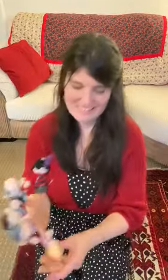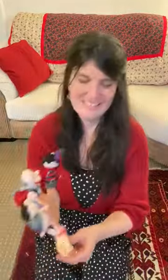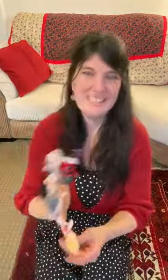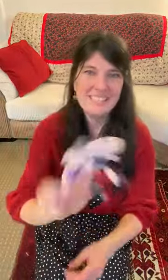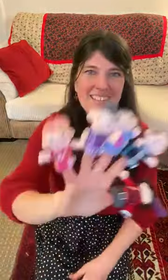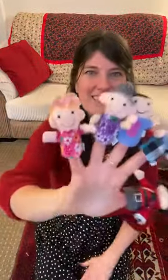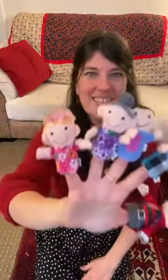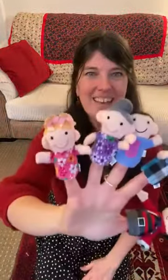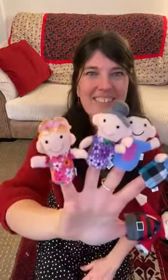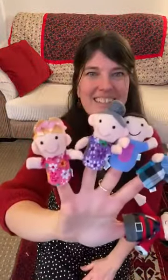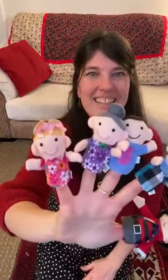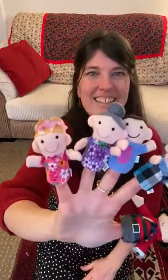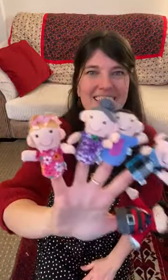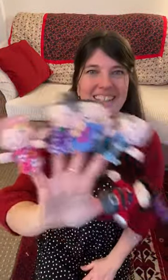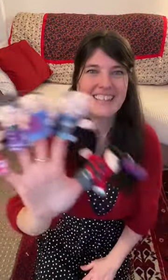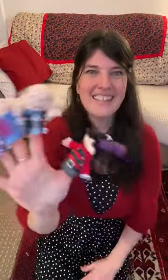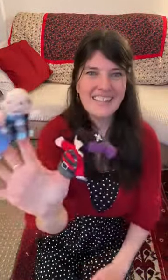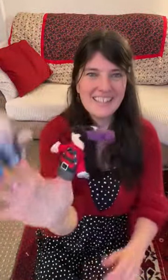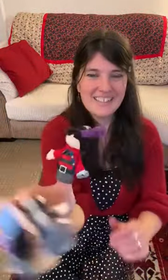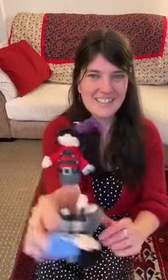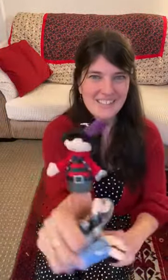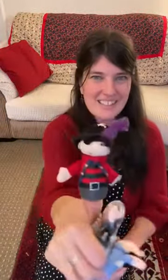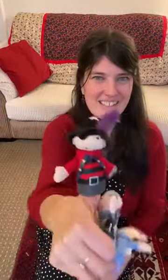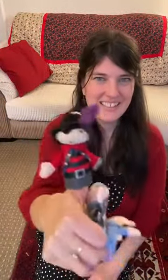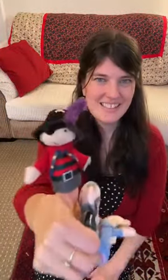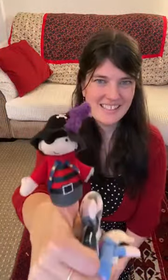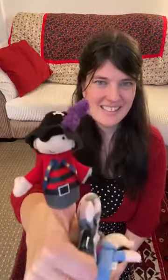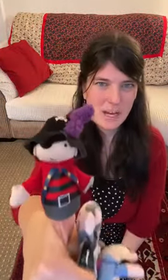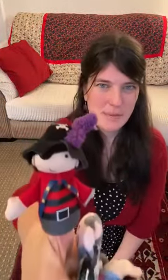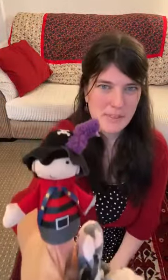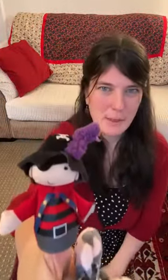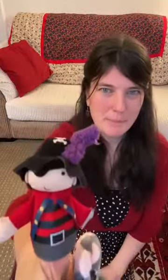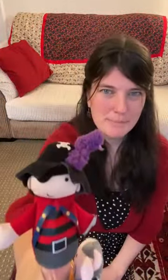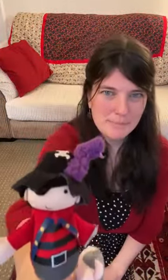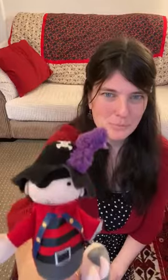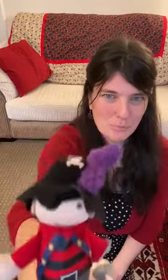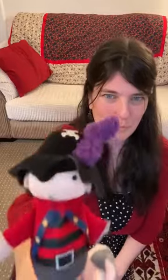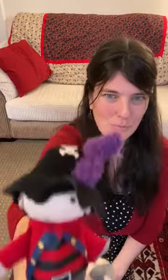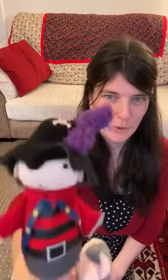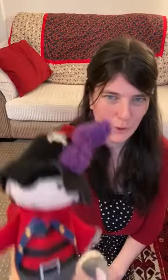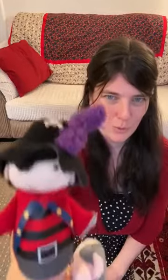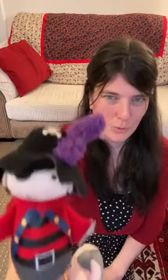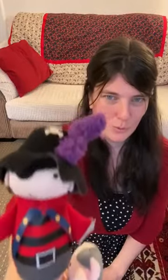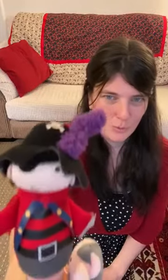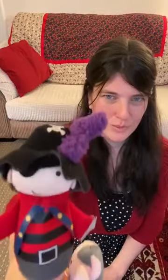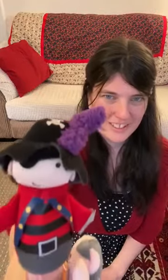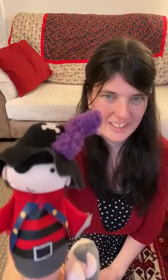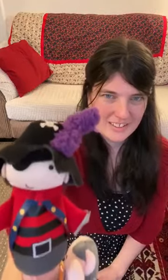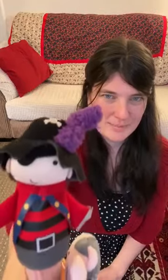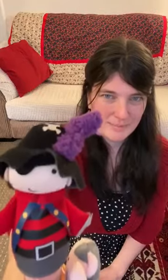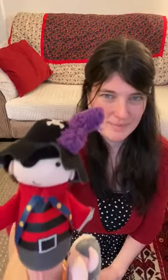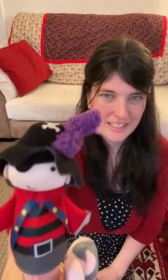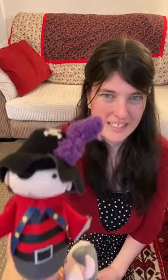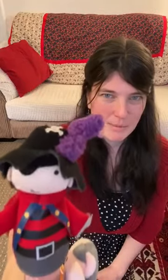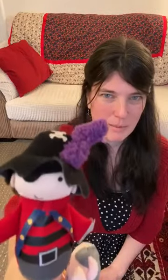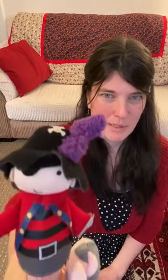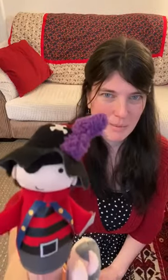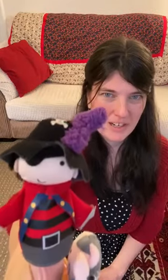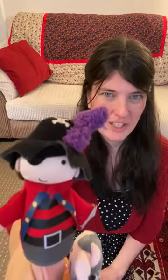And that one here. So this is Tommy Thumb. Hello. He looks like he's maybe a pirate.